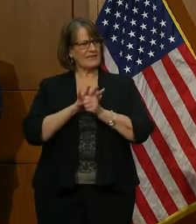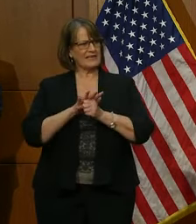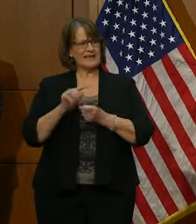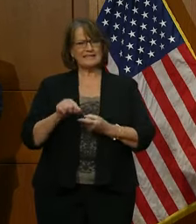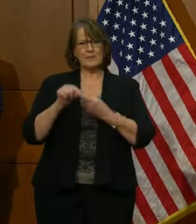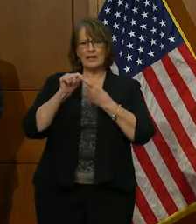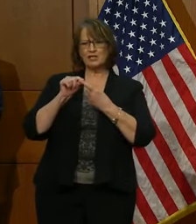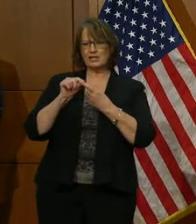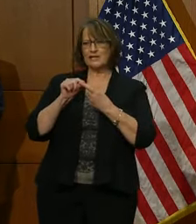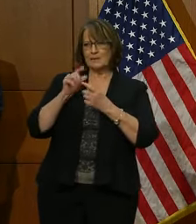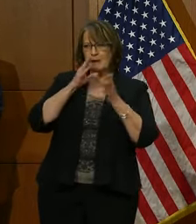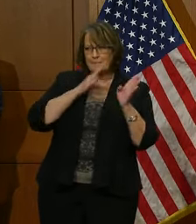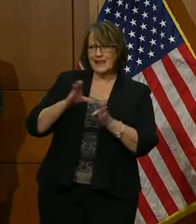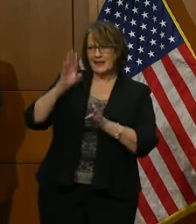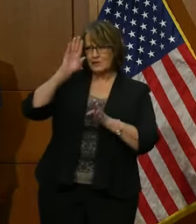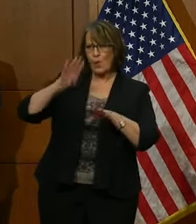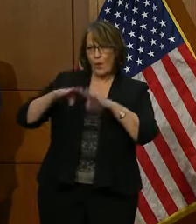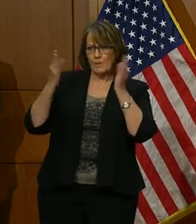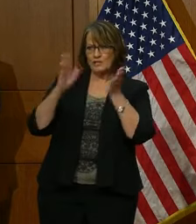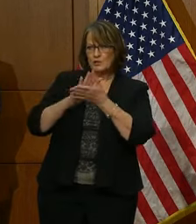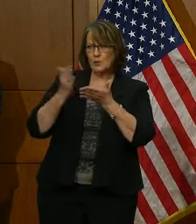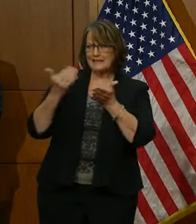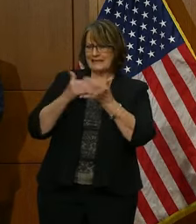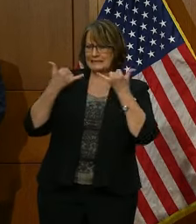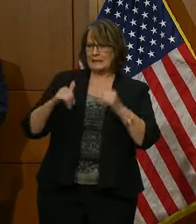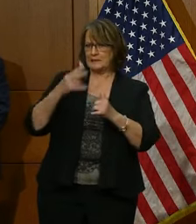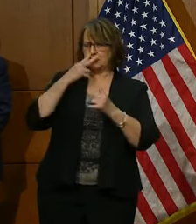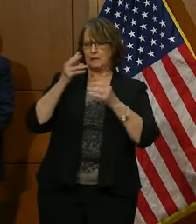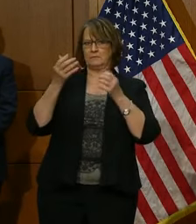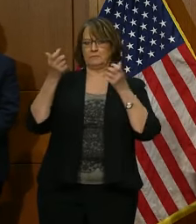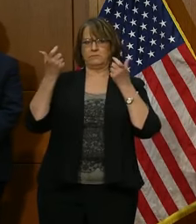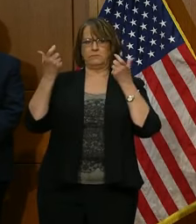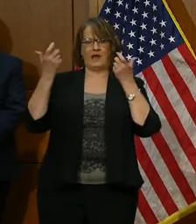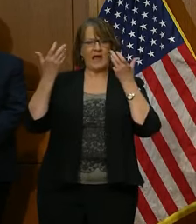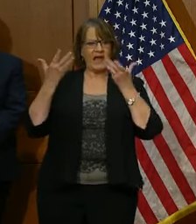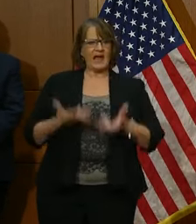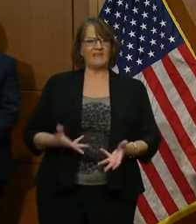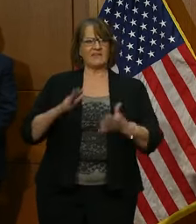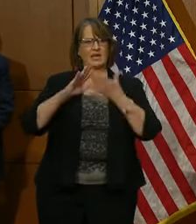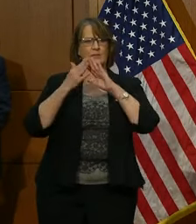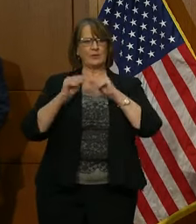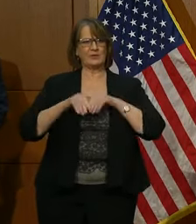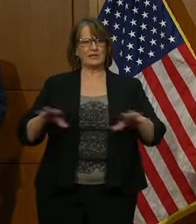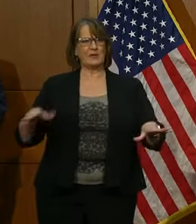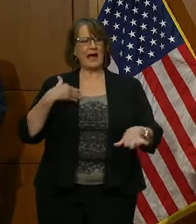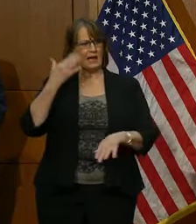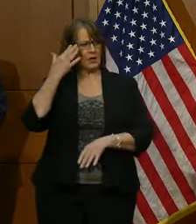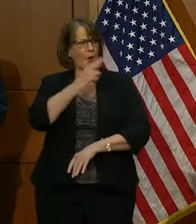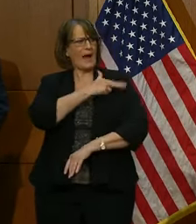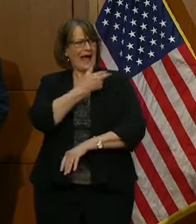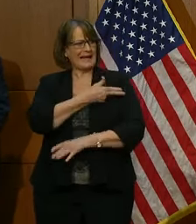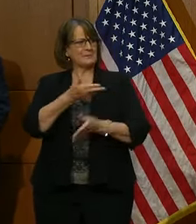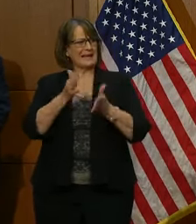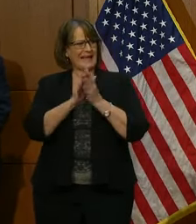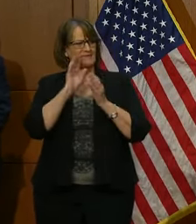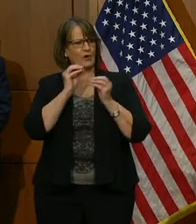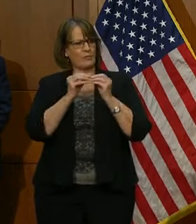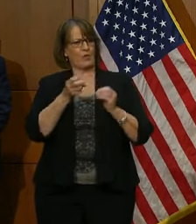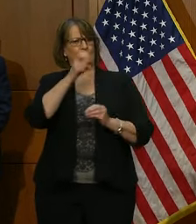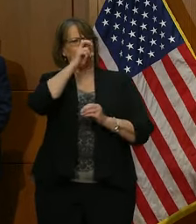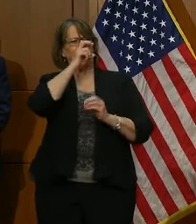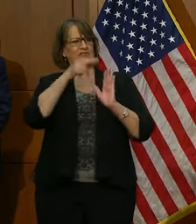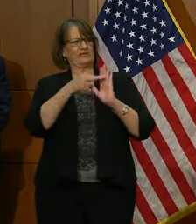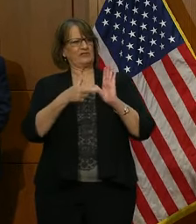reopen. You know, we're still seeing wide community spread. I know the Hospital Association has asked for new restrictions. So I'm wondering,